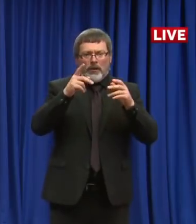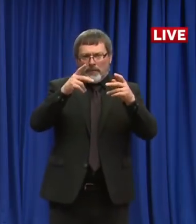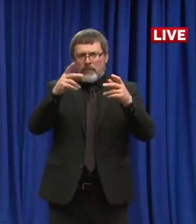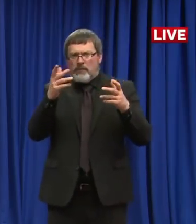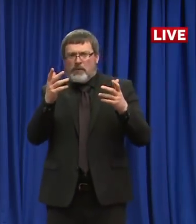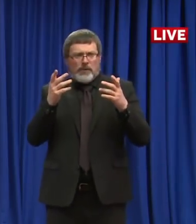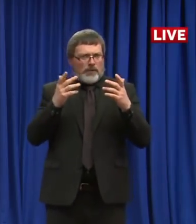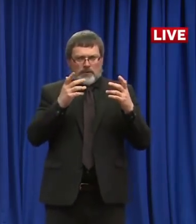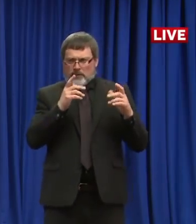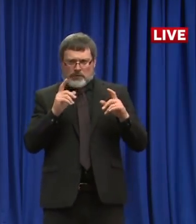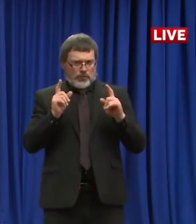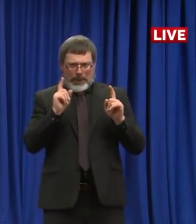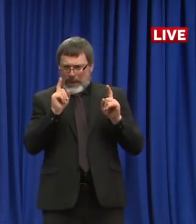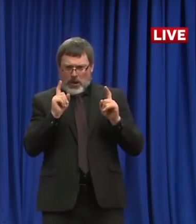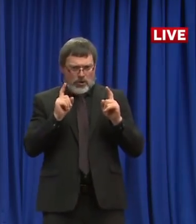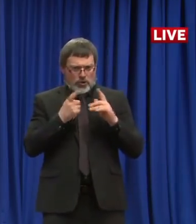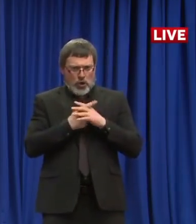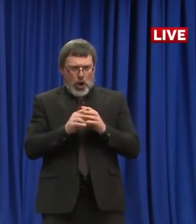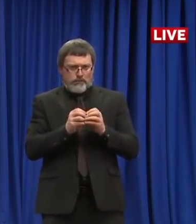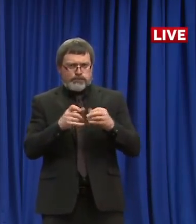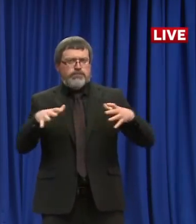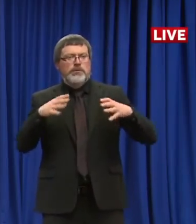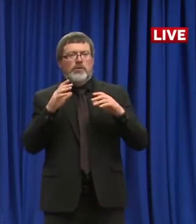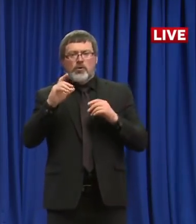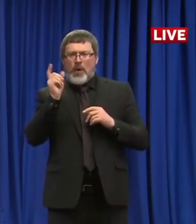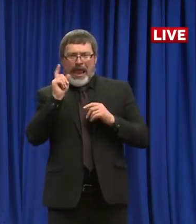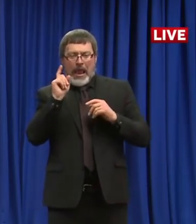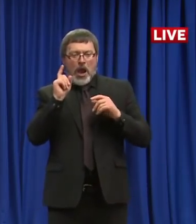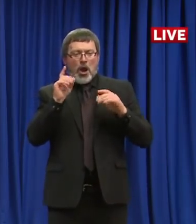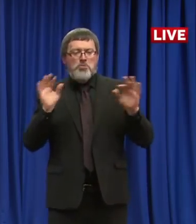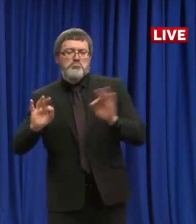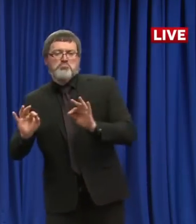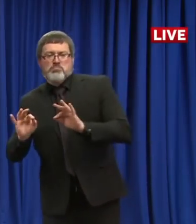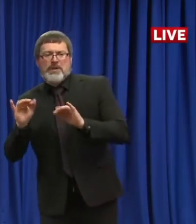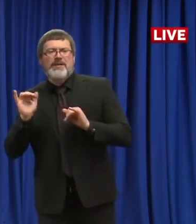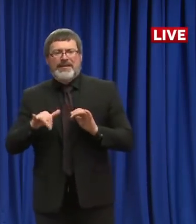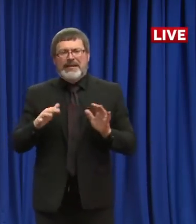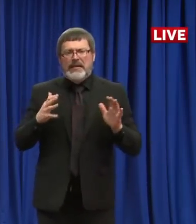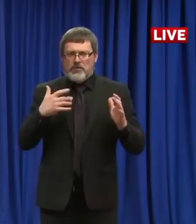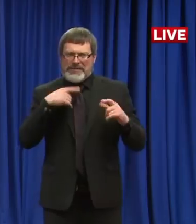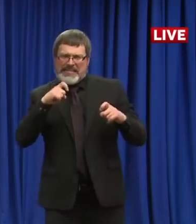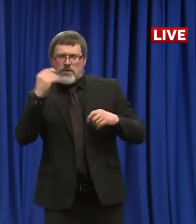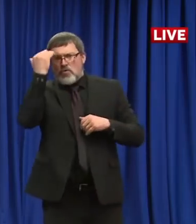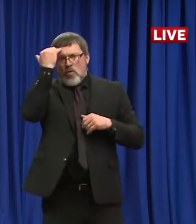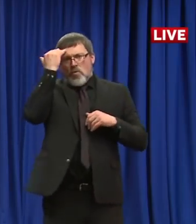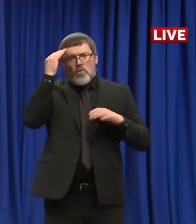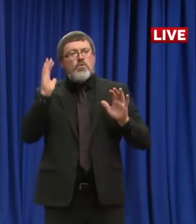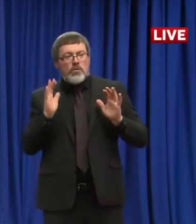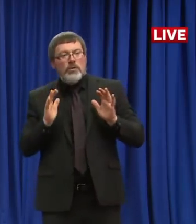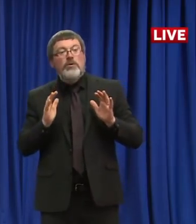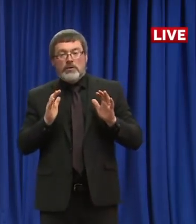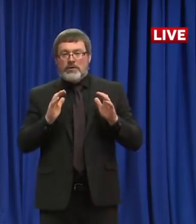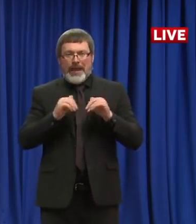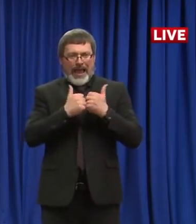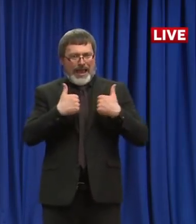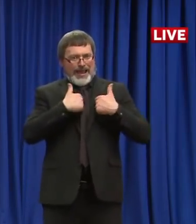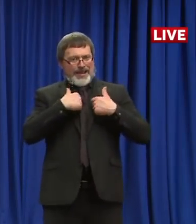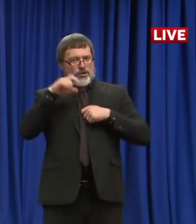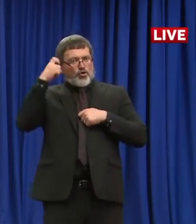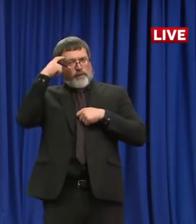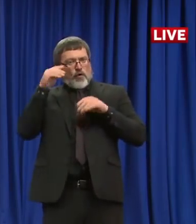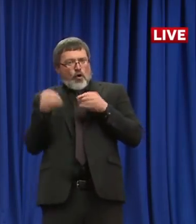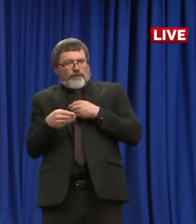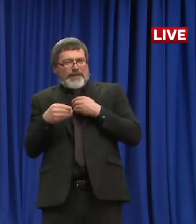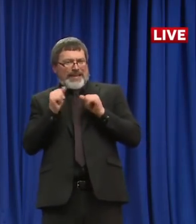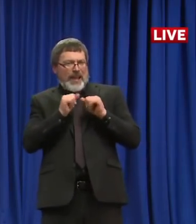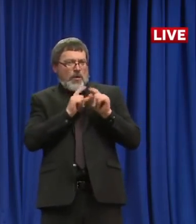able to have increased testing capability, not only because it helps impact patient care and the health of patients, but also because it helps, it